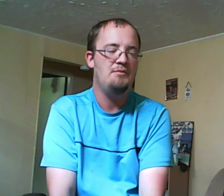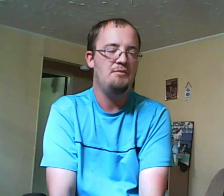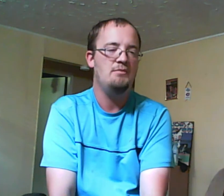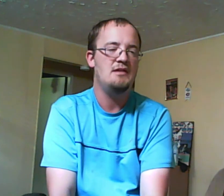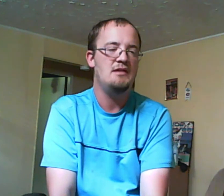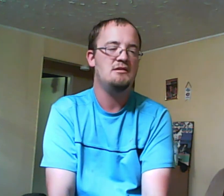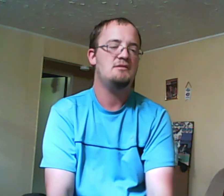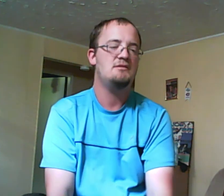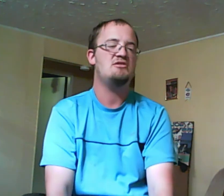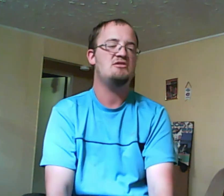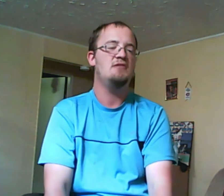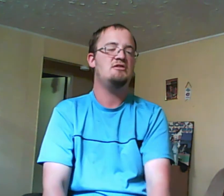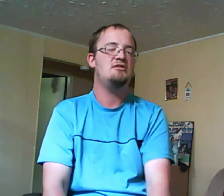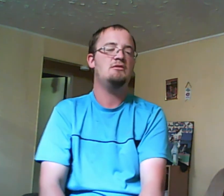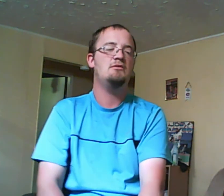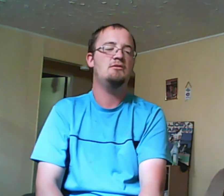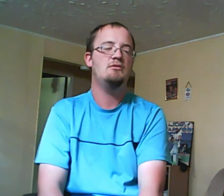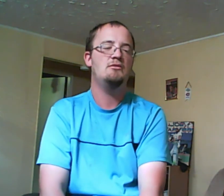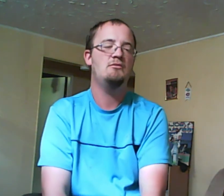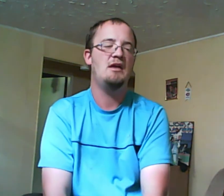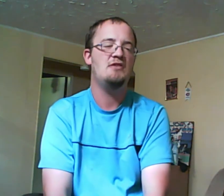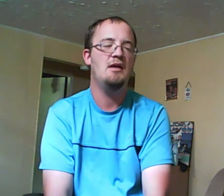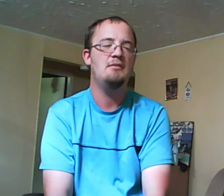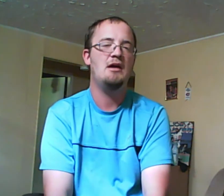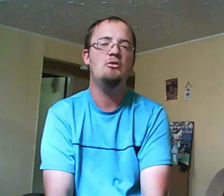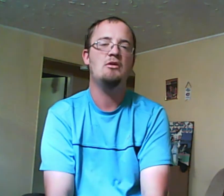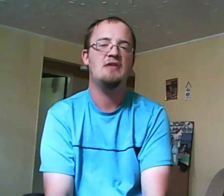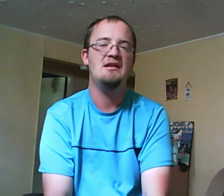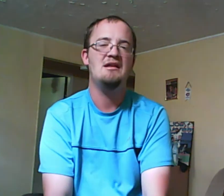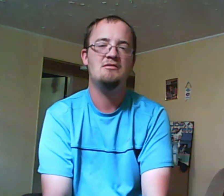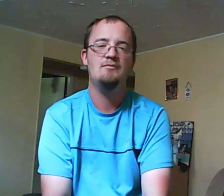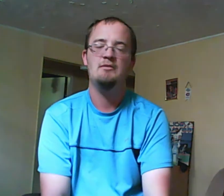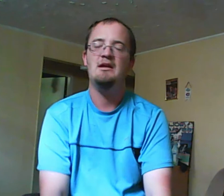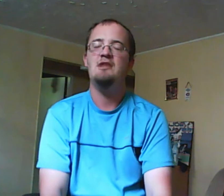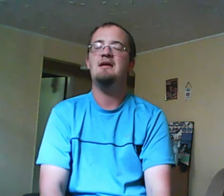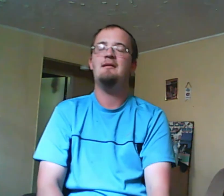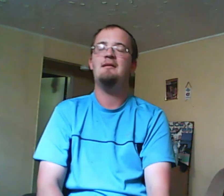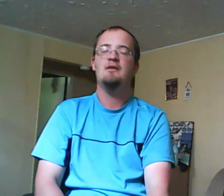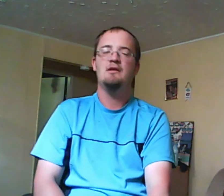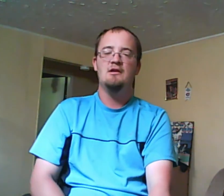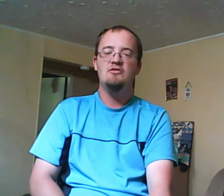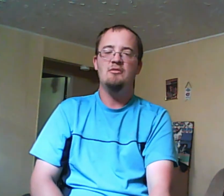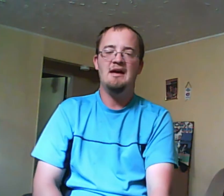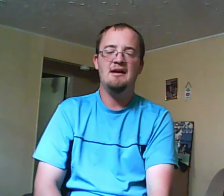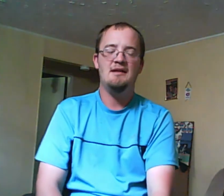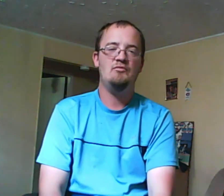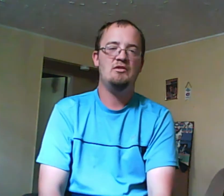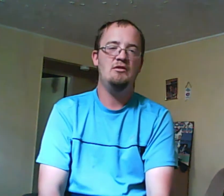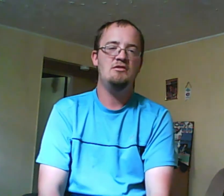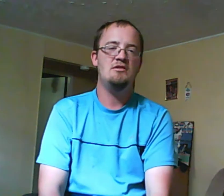they just couldn't lie to Maya's mom I don't know where her dad is but anyway yeah so Maya loses Sig